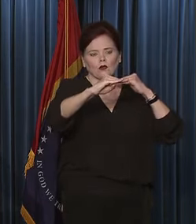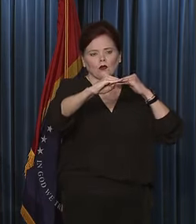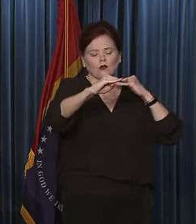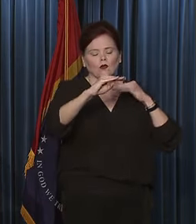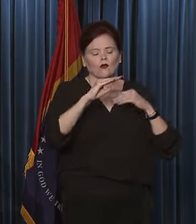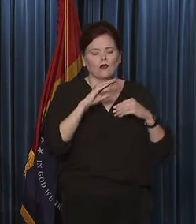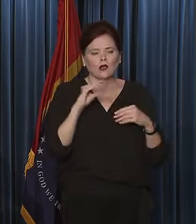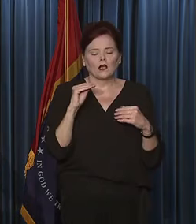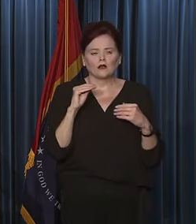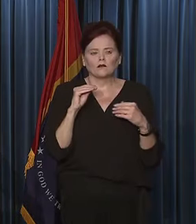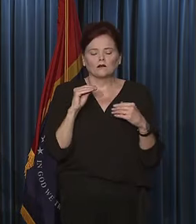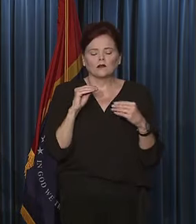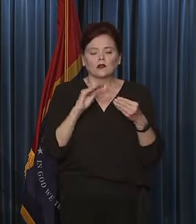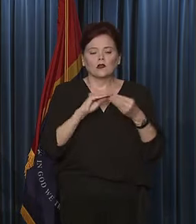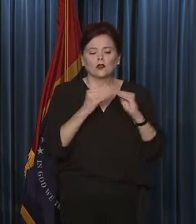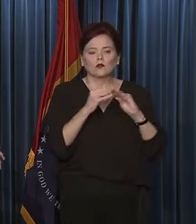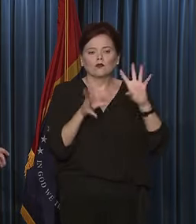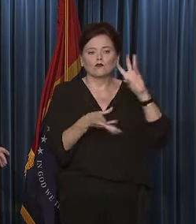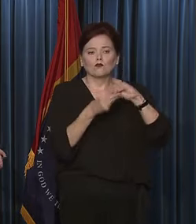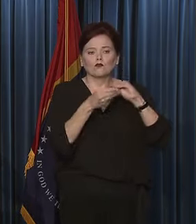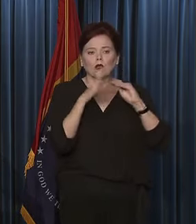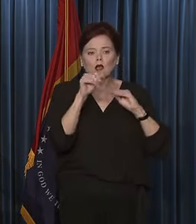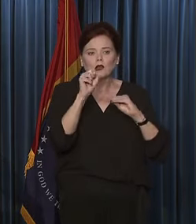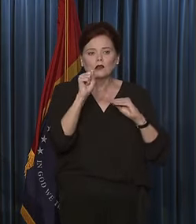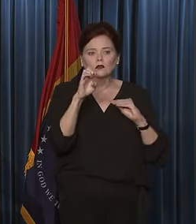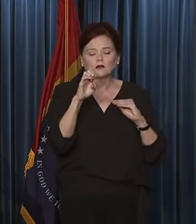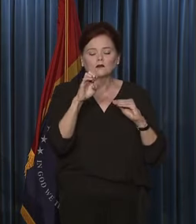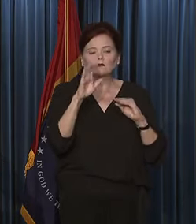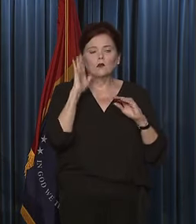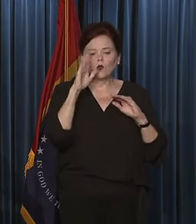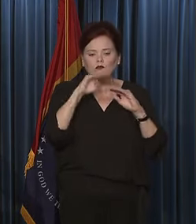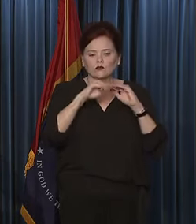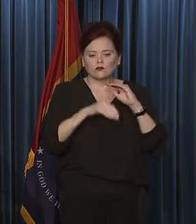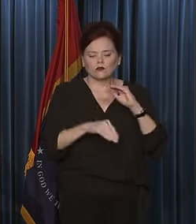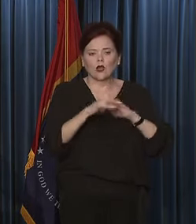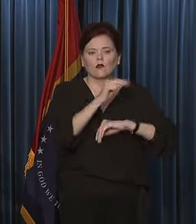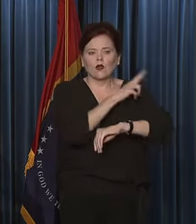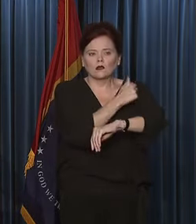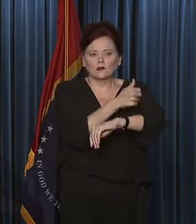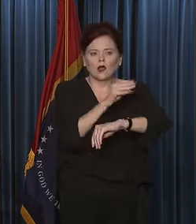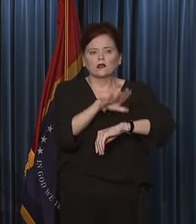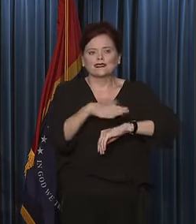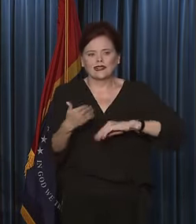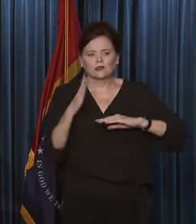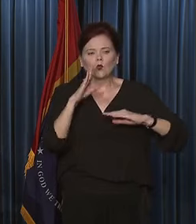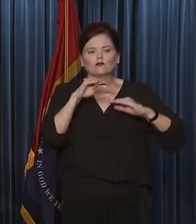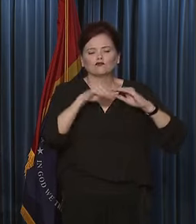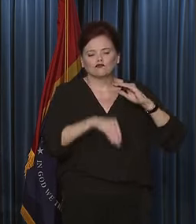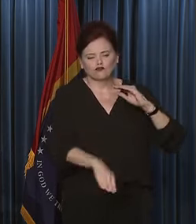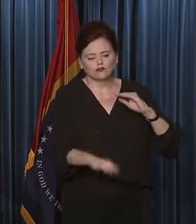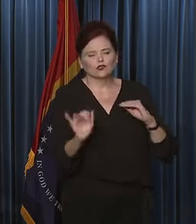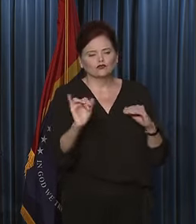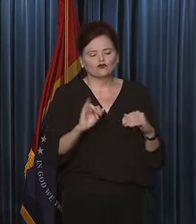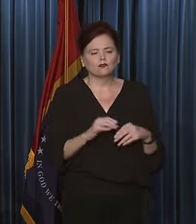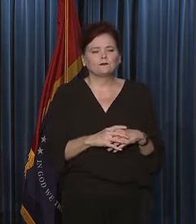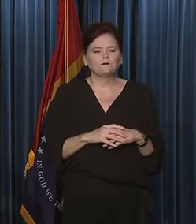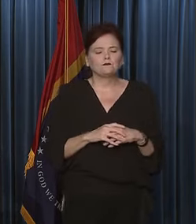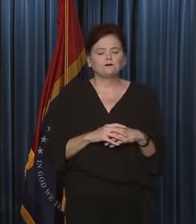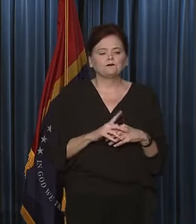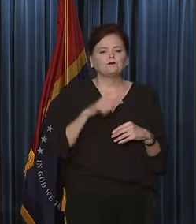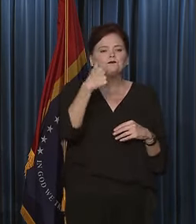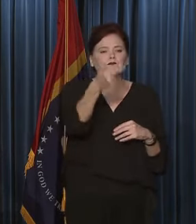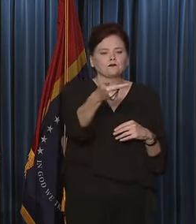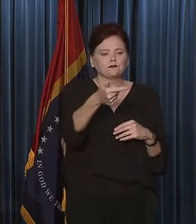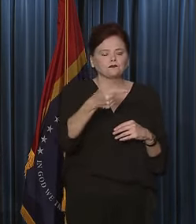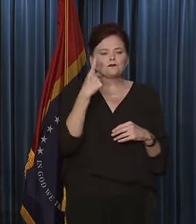rolling over the total number of cases, eventually the hospitalizations and the fatalities will follow that as well. Yes, sir. This